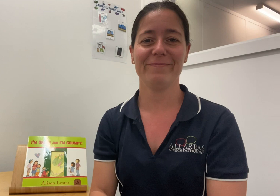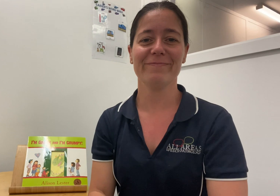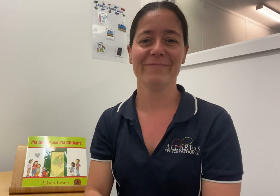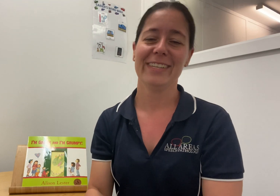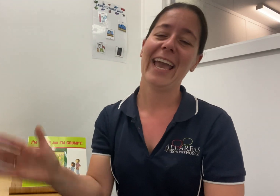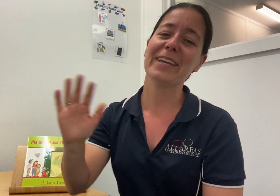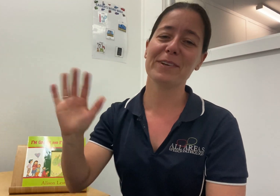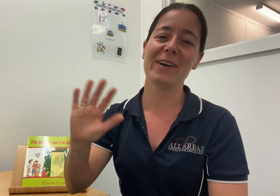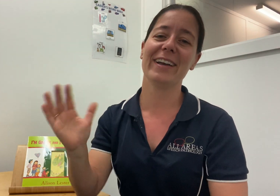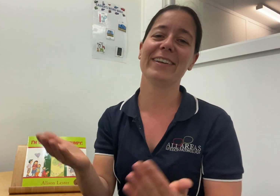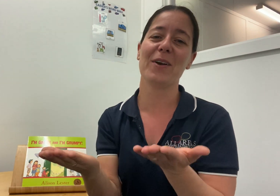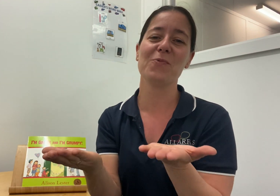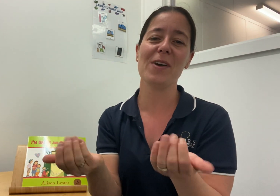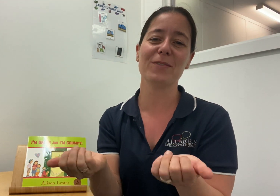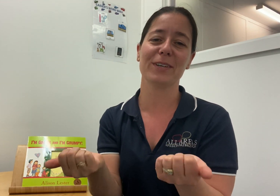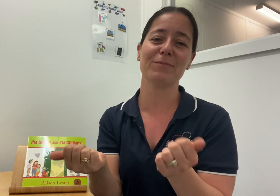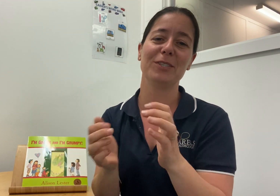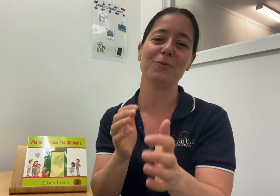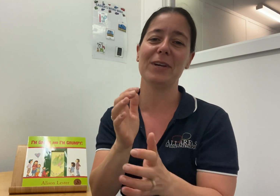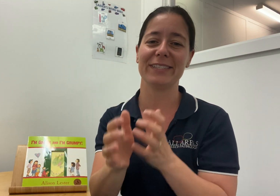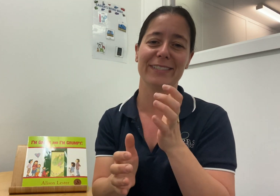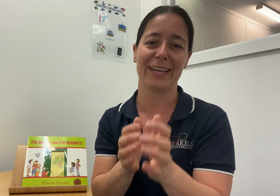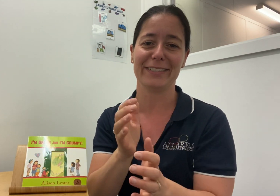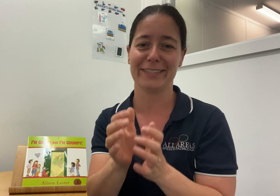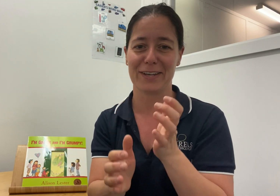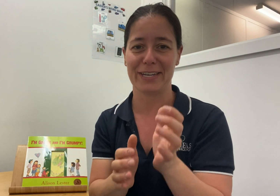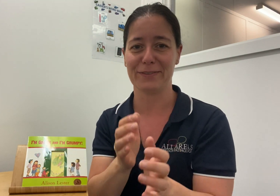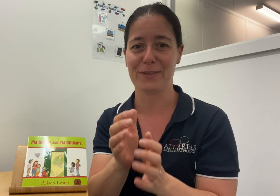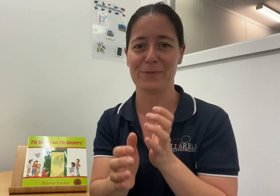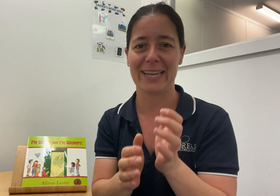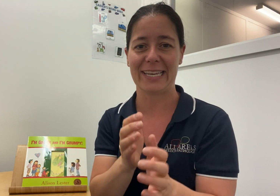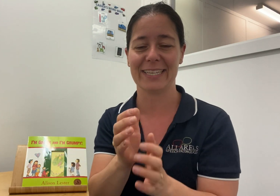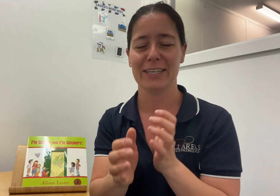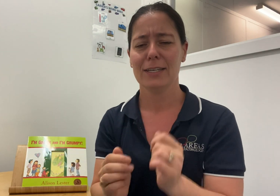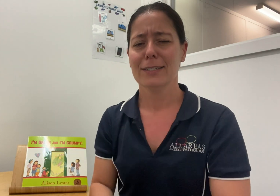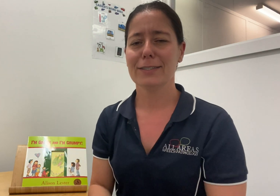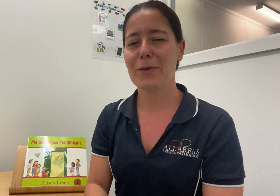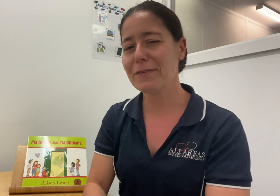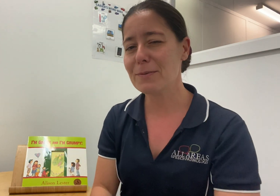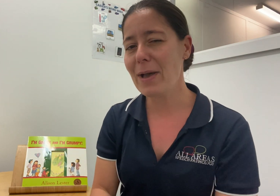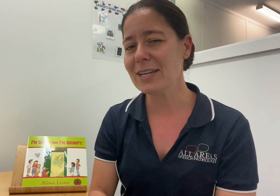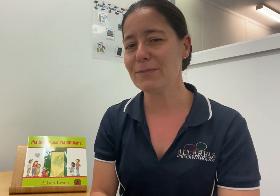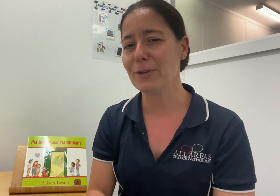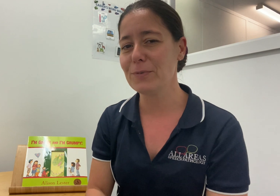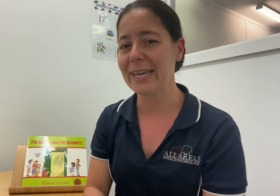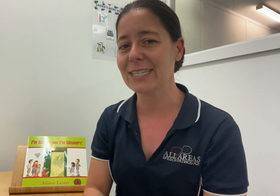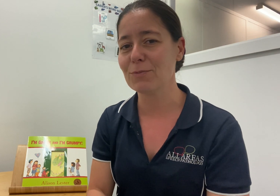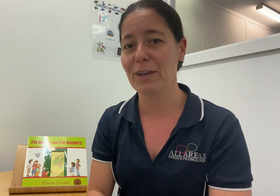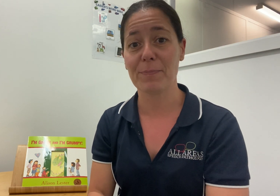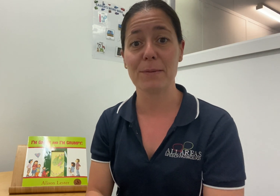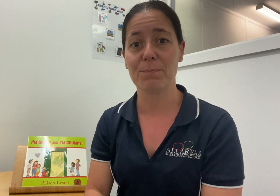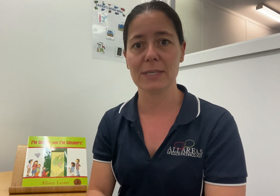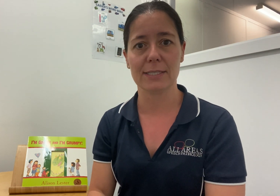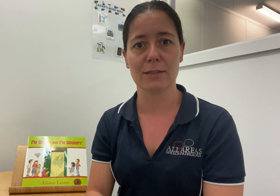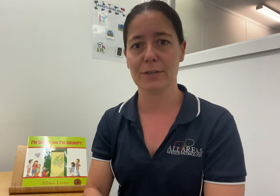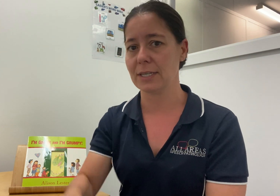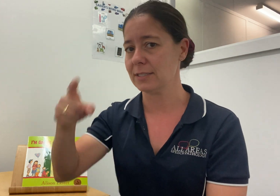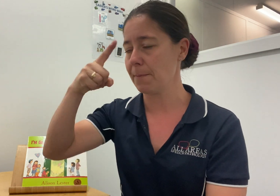Hey everyone, welcome to Wednesday's Sign of the Week. So over the past few weeks, we've been busy learning some